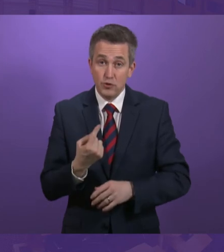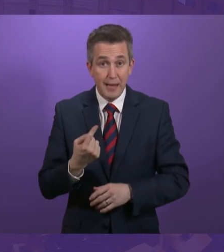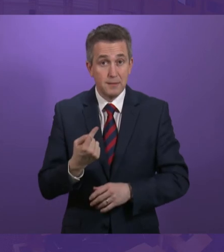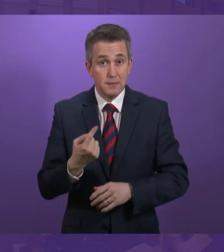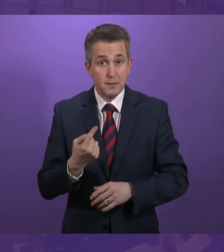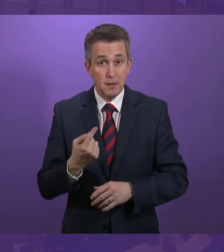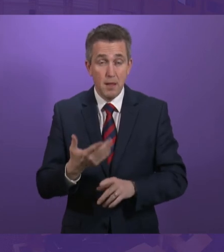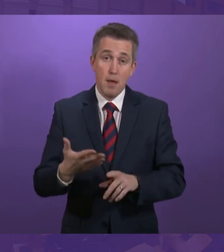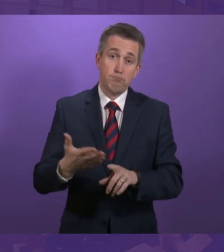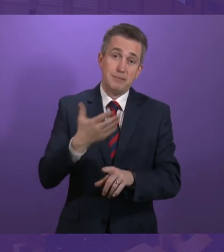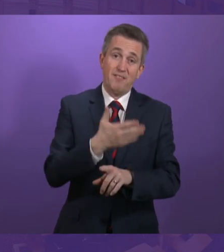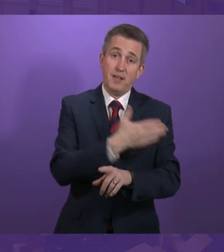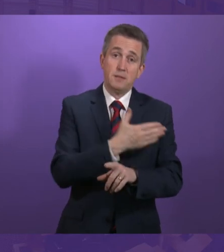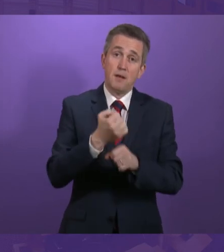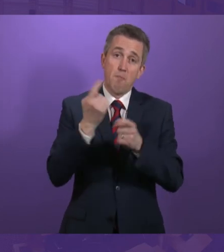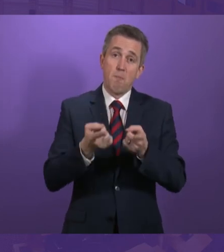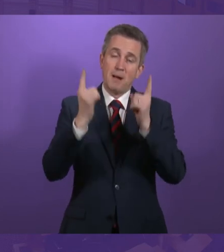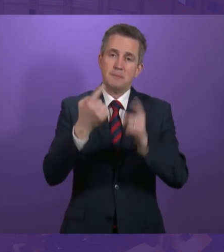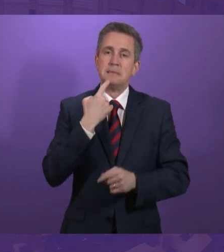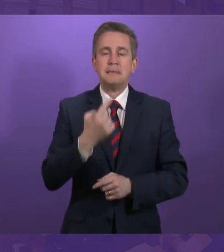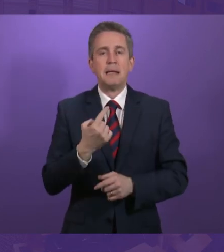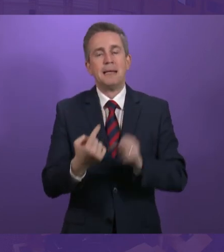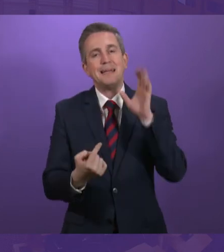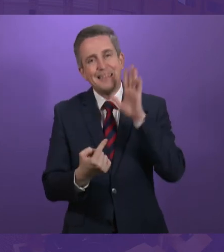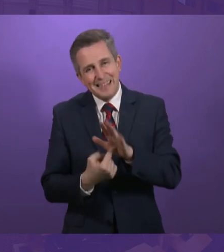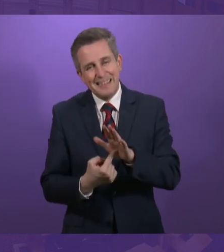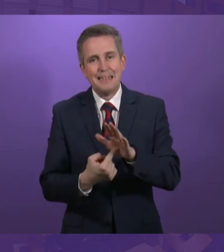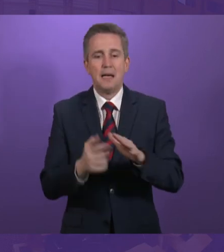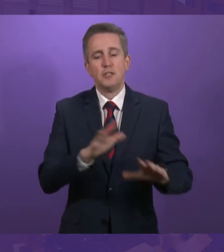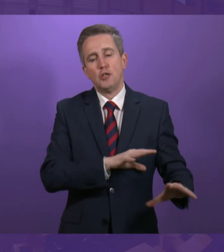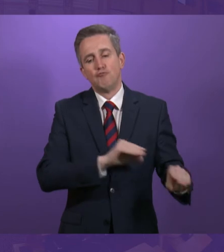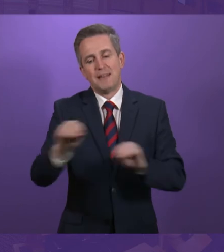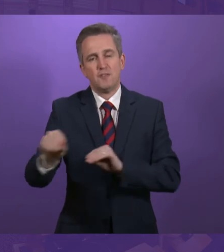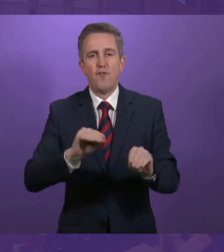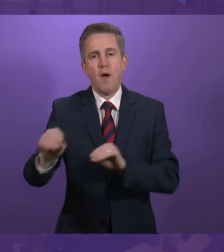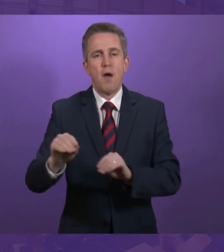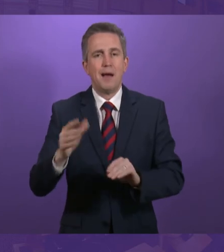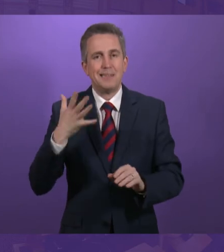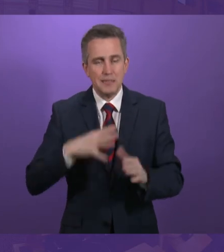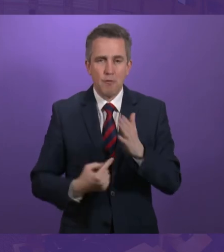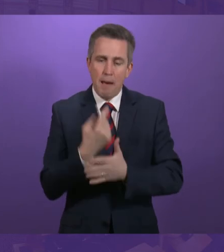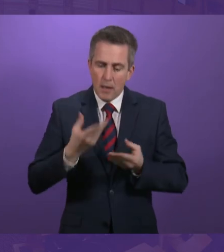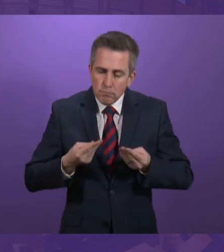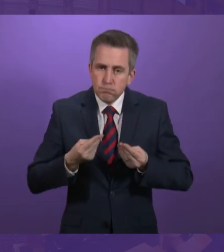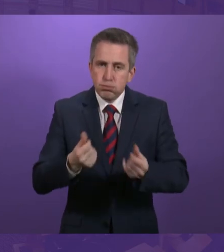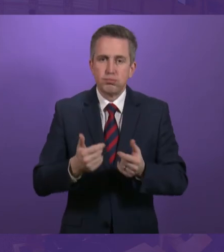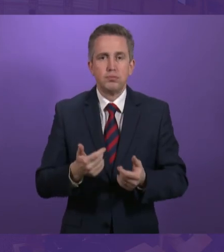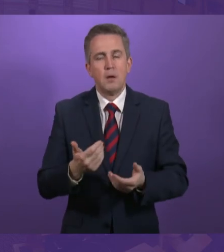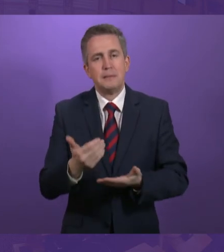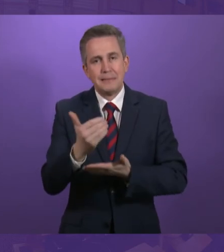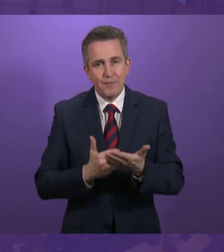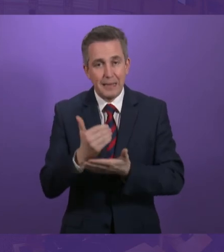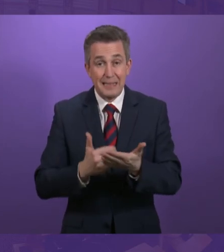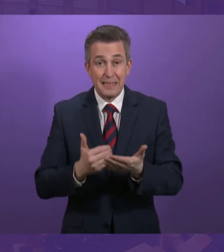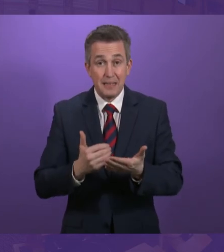previous Cabinet Secretaries, that safe and secure transition is our absolute priority. We are undertaking the largest, most complex programme